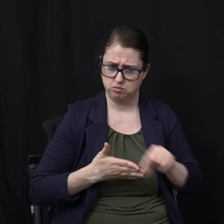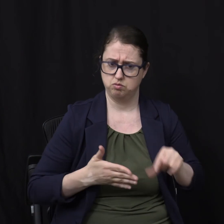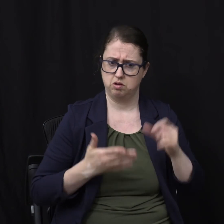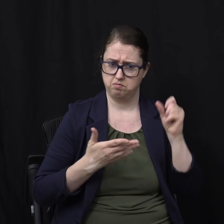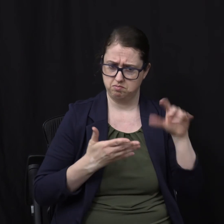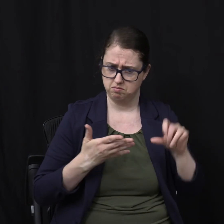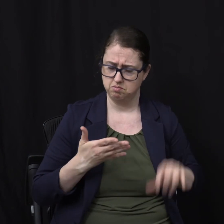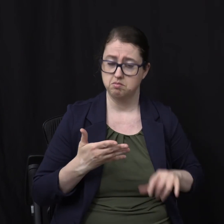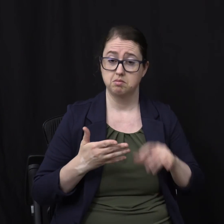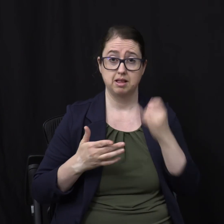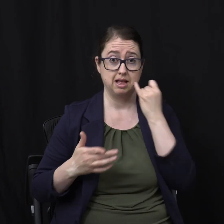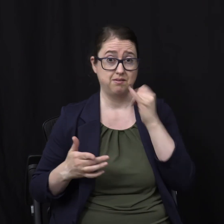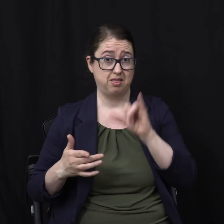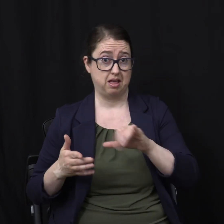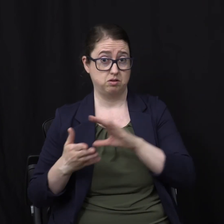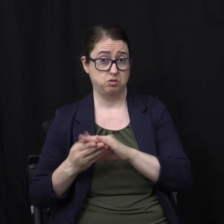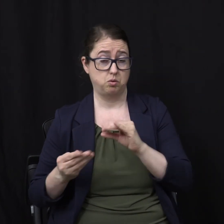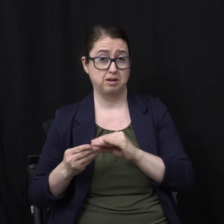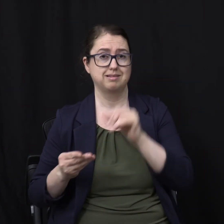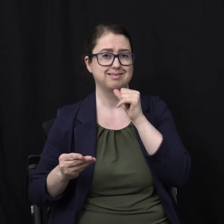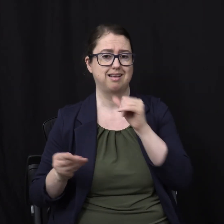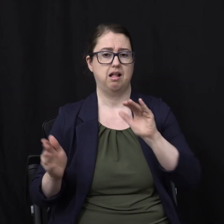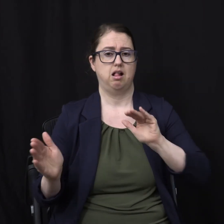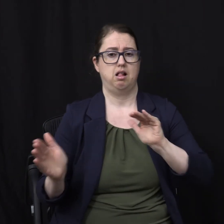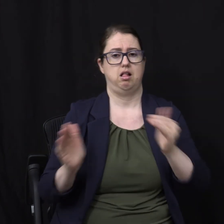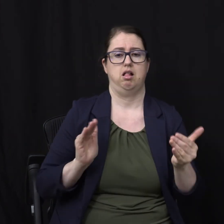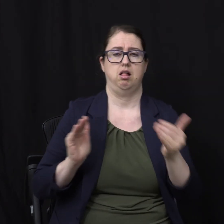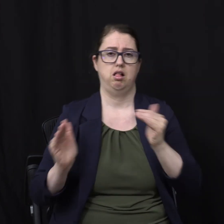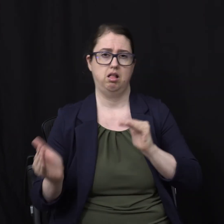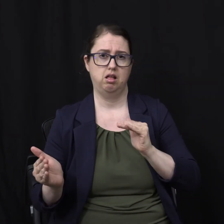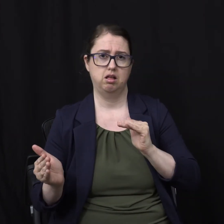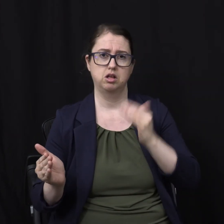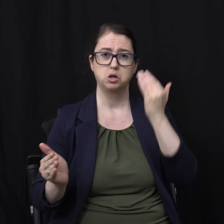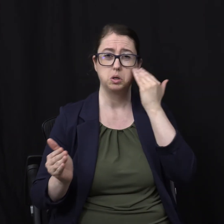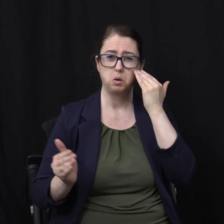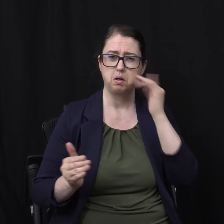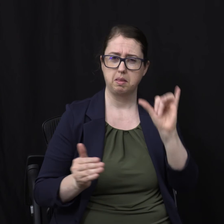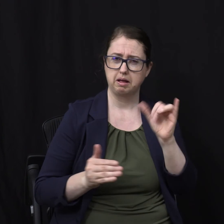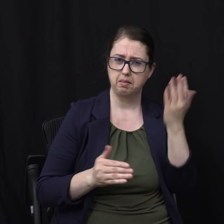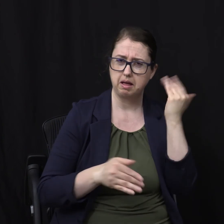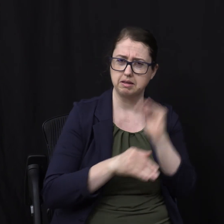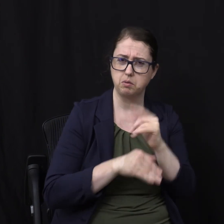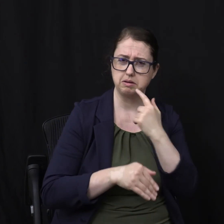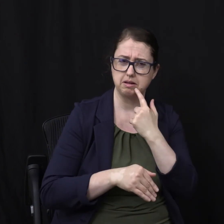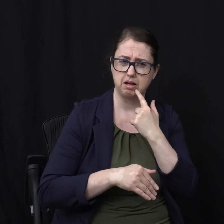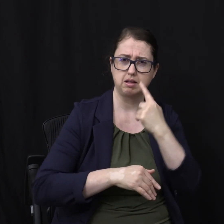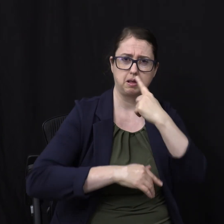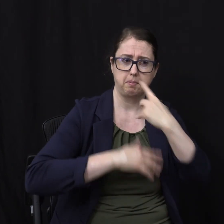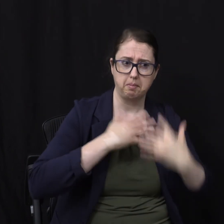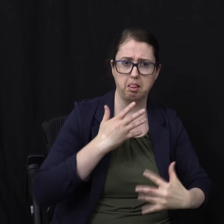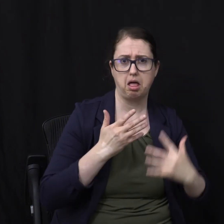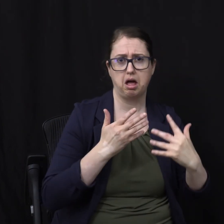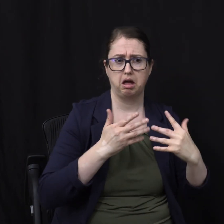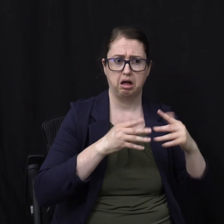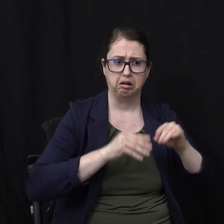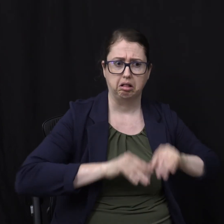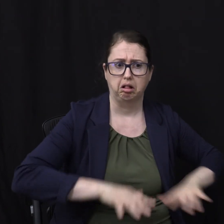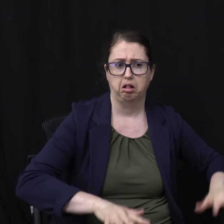If this parable Is not a metaphor If this is not Like the blood Crying from the earth And the souls Under the altar Crying out for vengeance